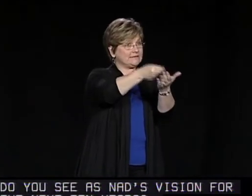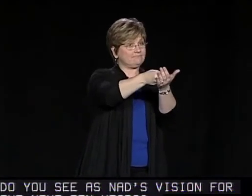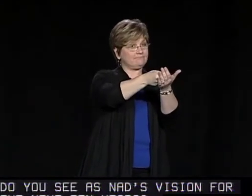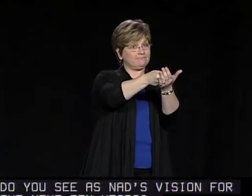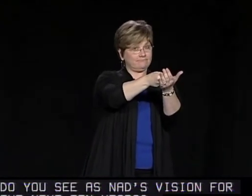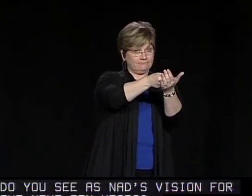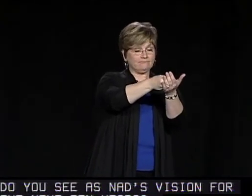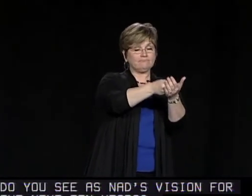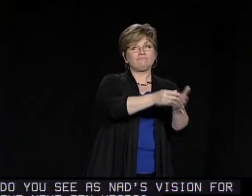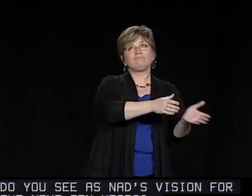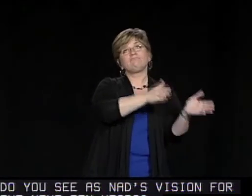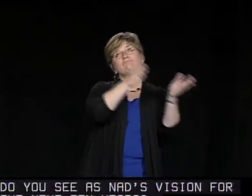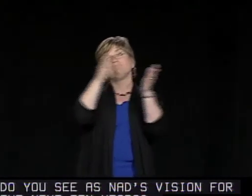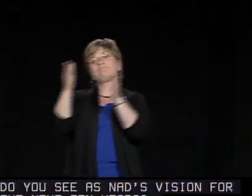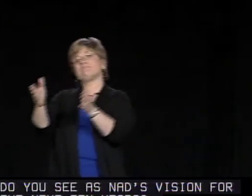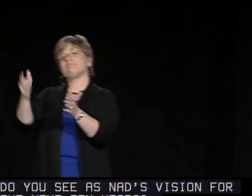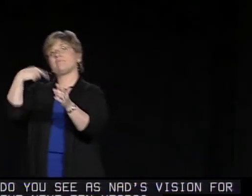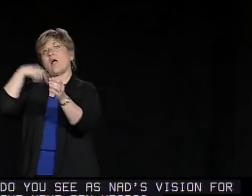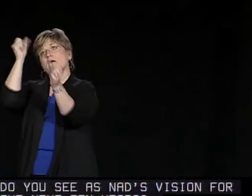I envision stability with our finances.